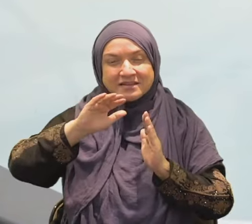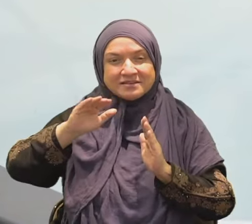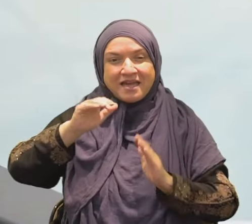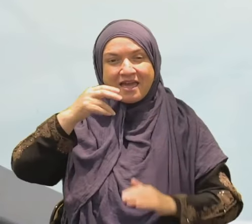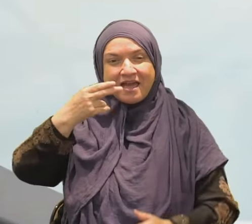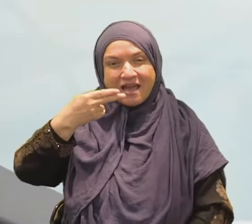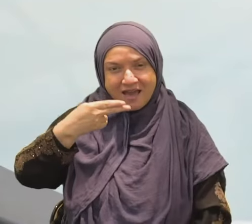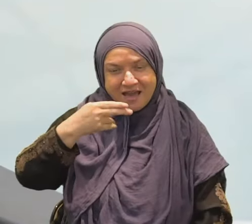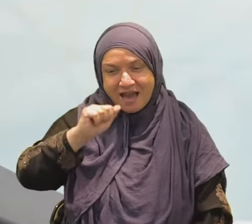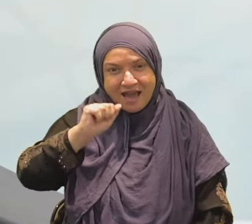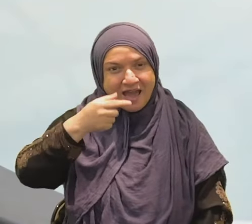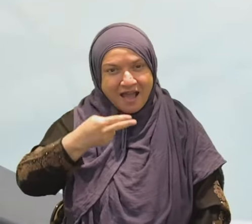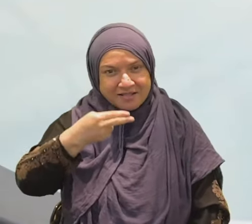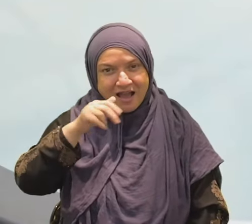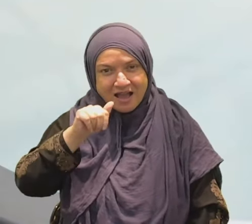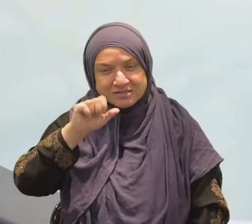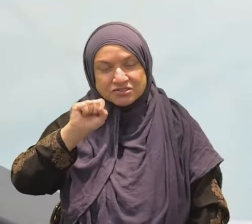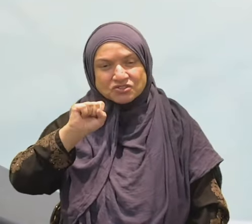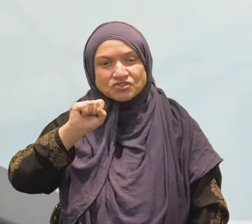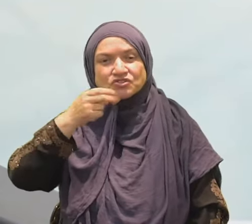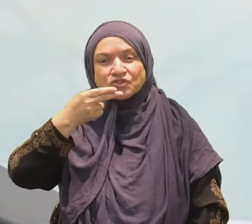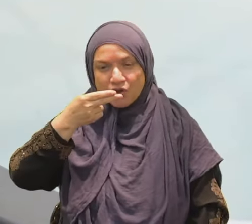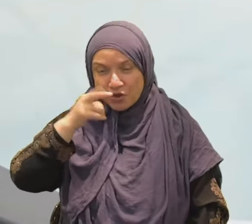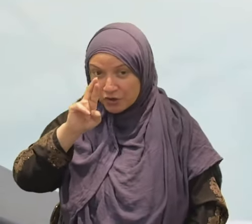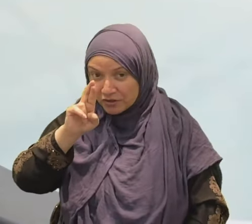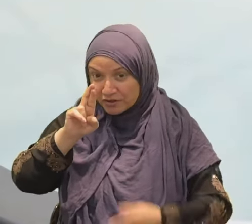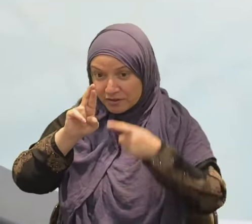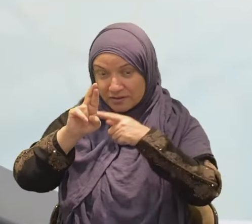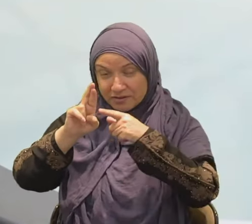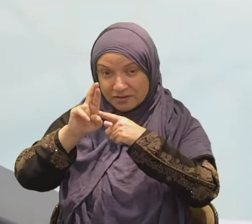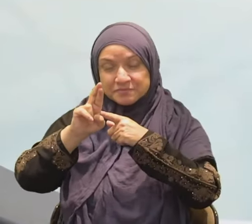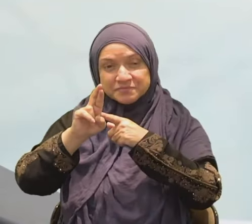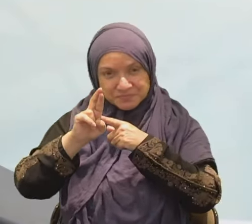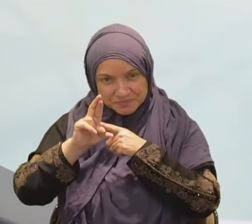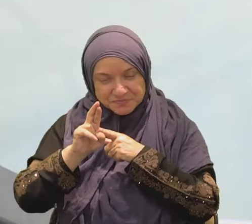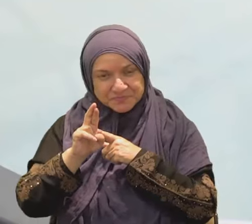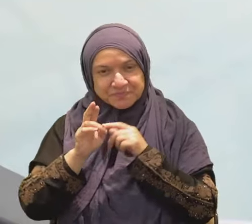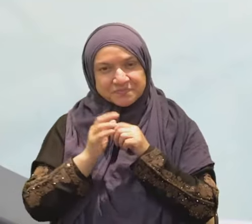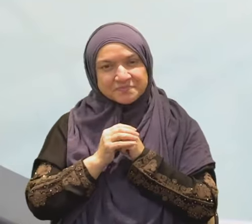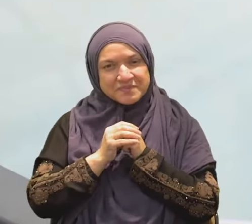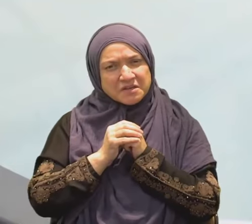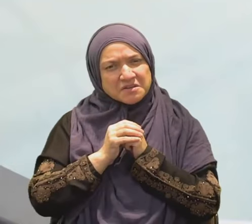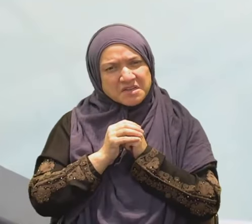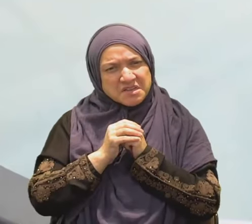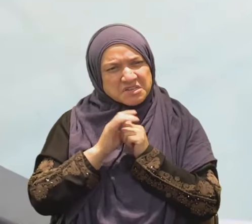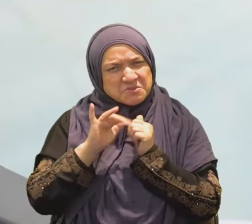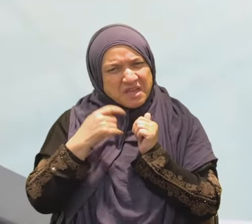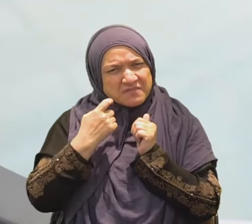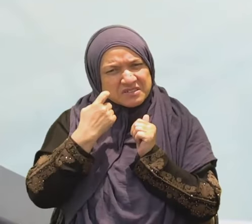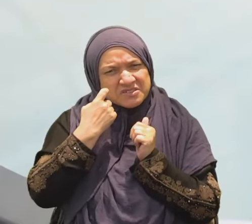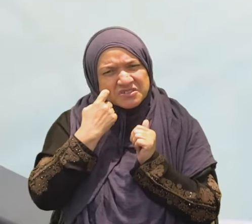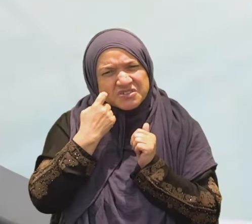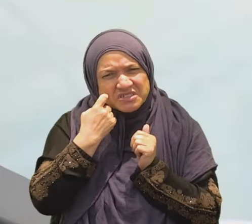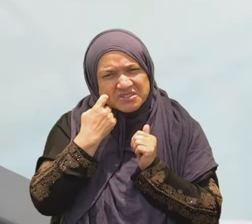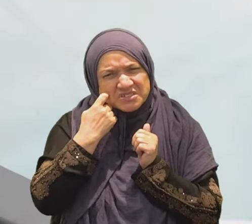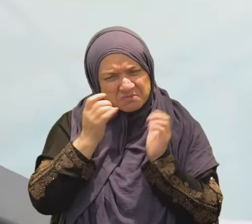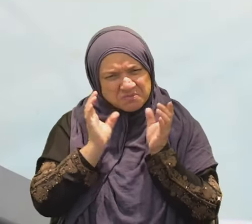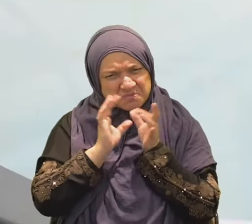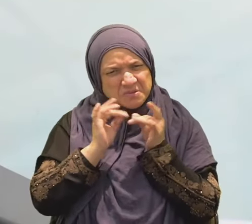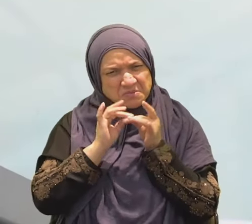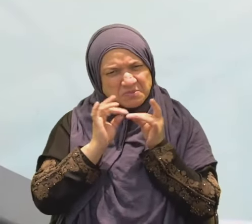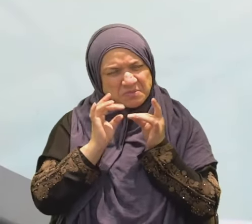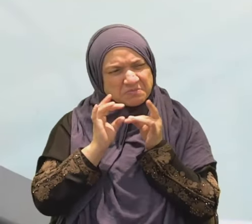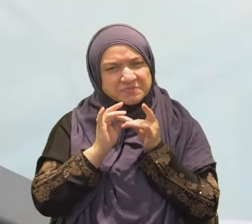human being means to Allah subhanahu wa ta'ala. And then we are going to have a comparison with how modern West have defined human being.